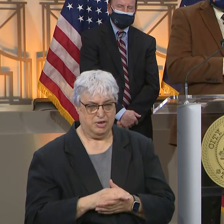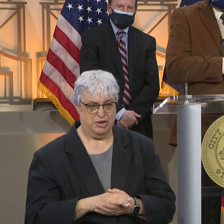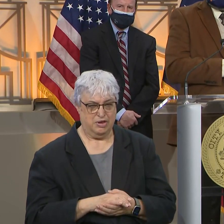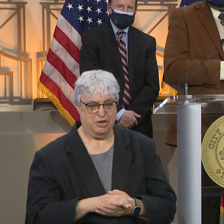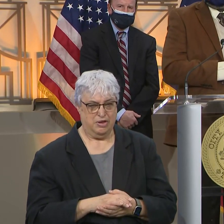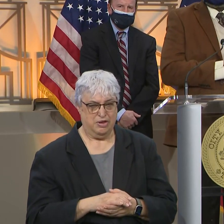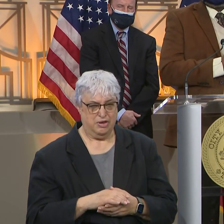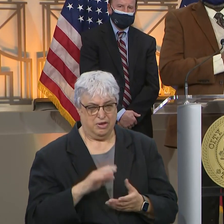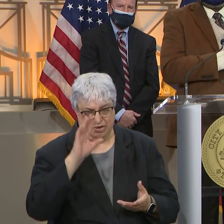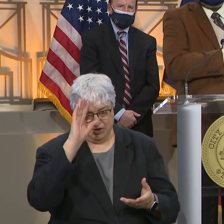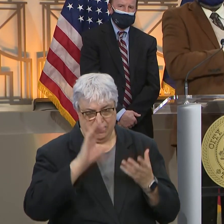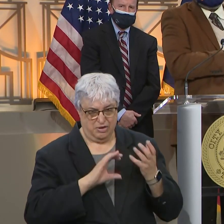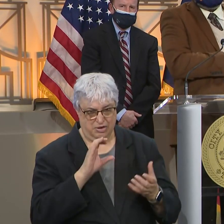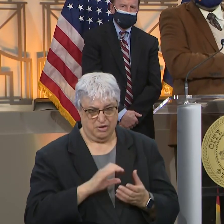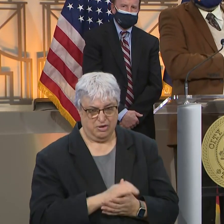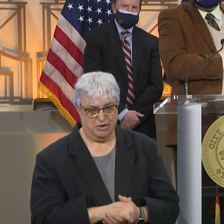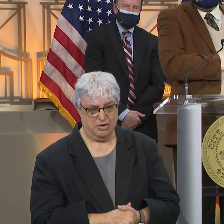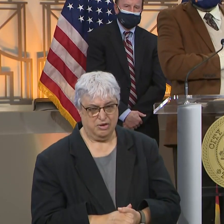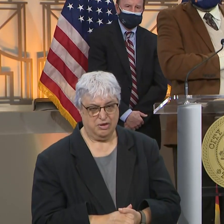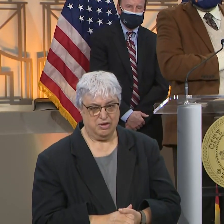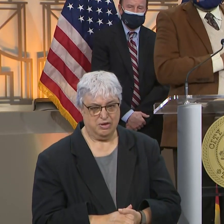there's this confusion all over the place?